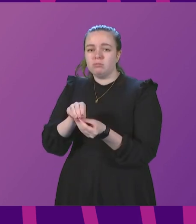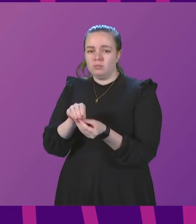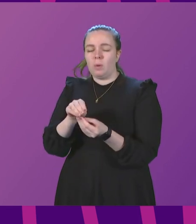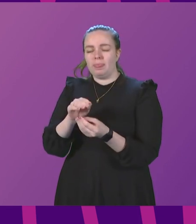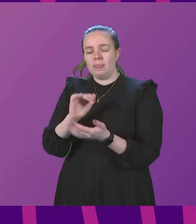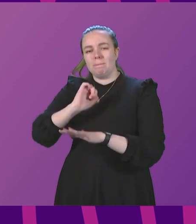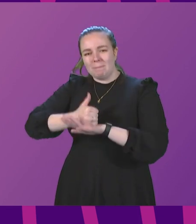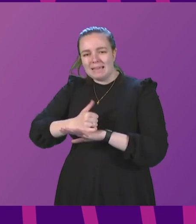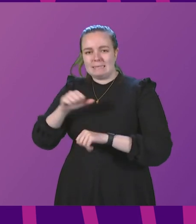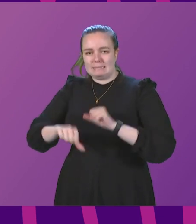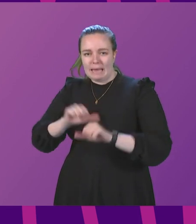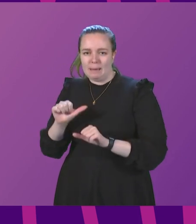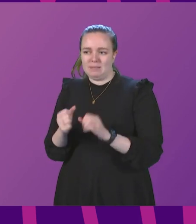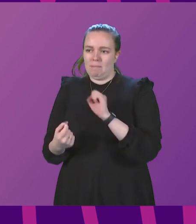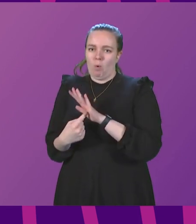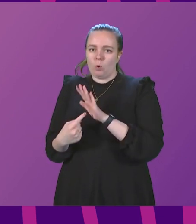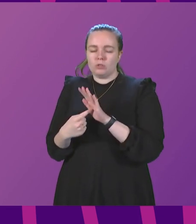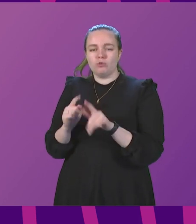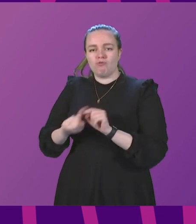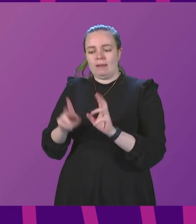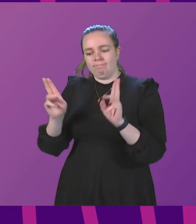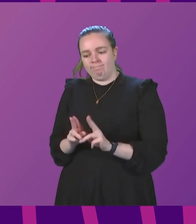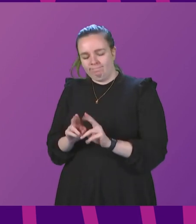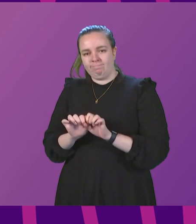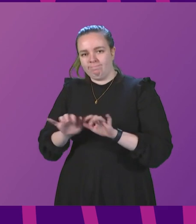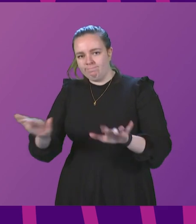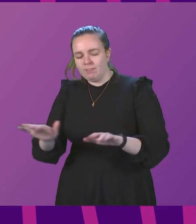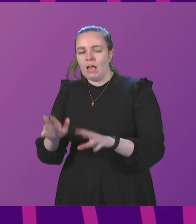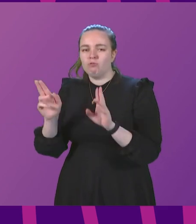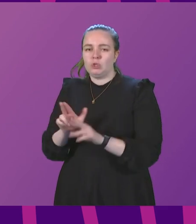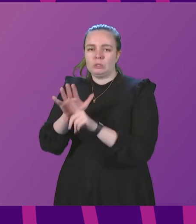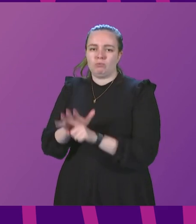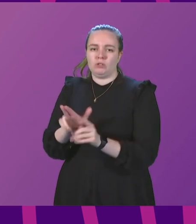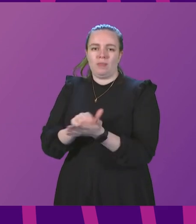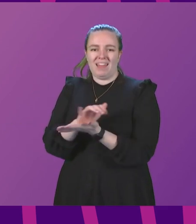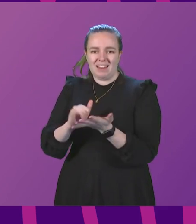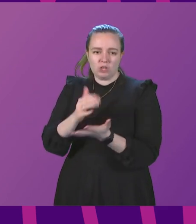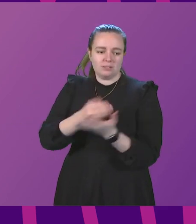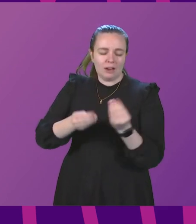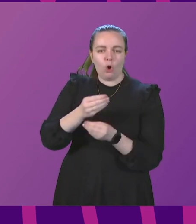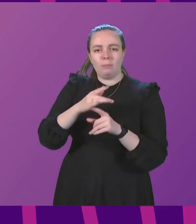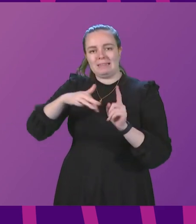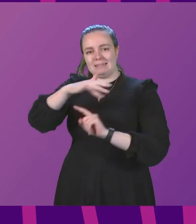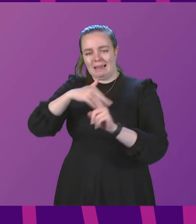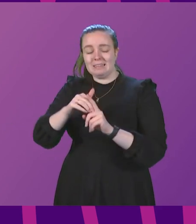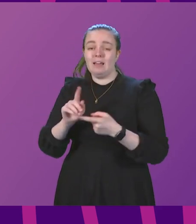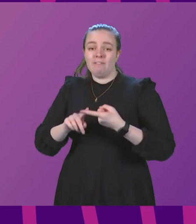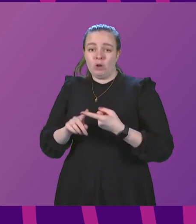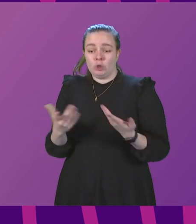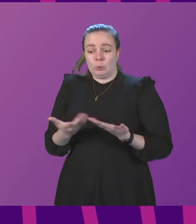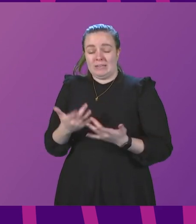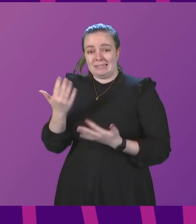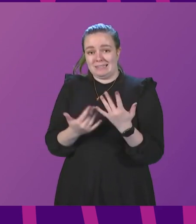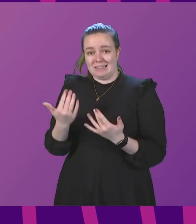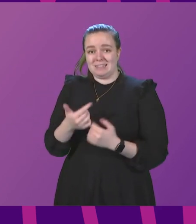important to take to help curb transmission and reduce pressure on the NHS economy and wider society. First, today's statistics,